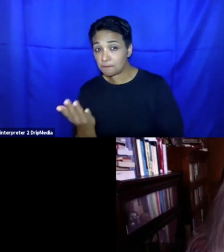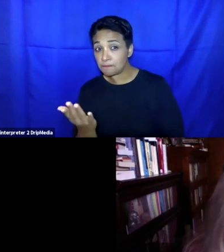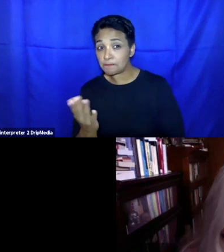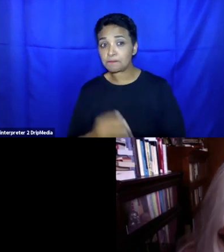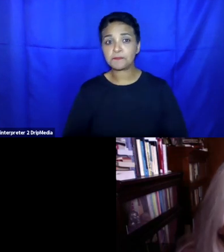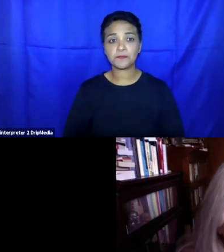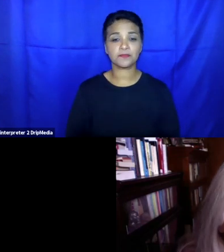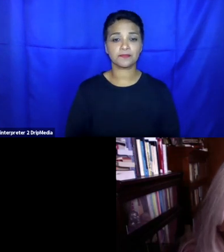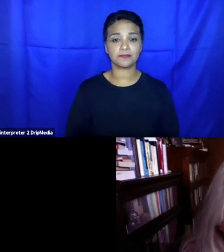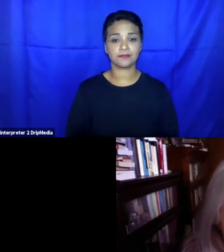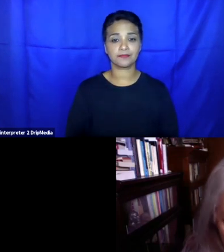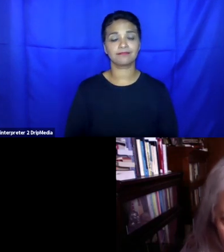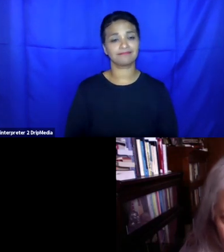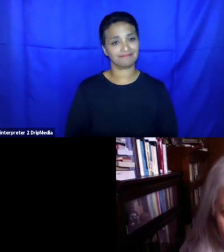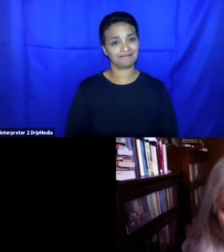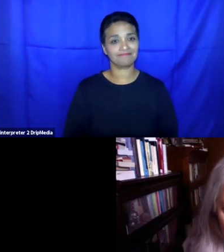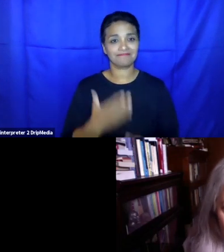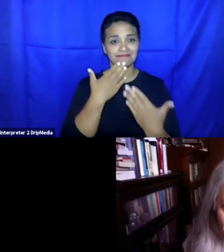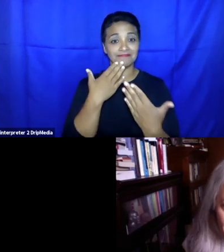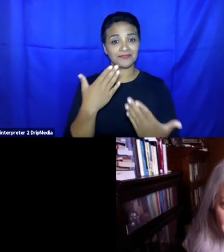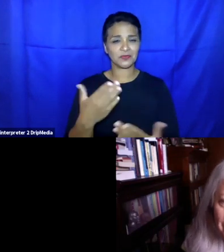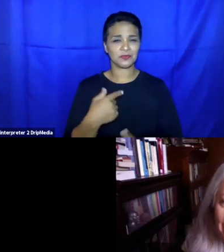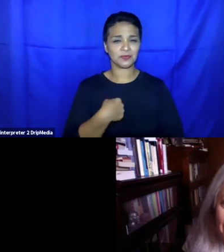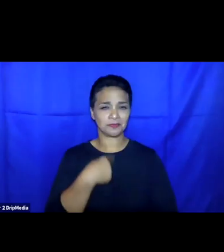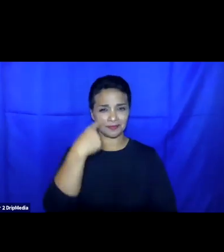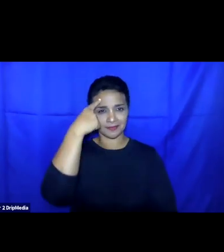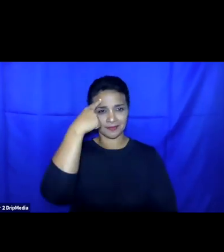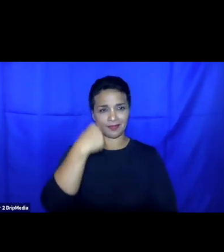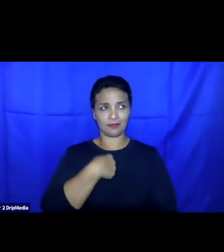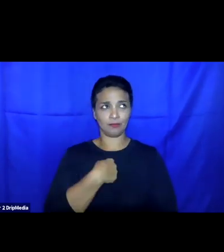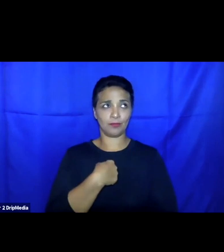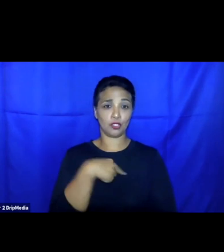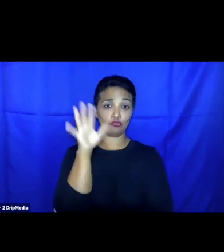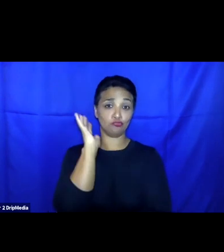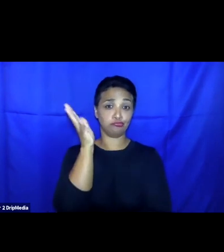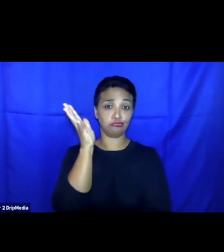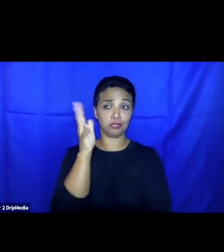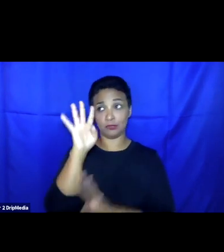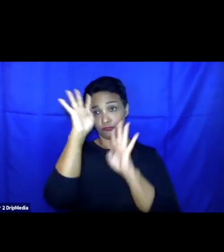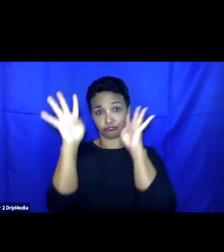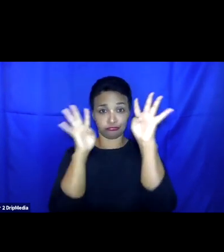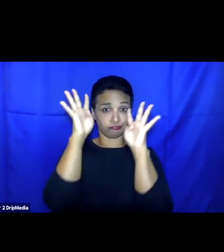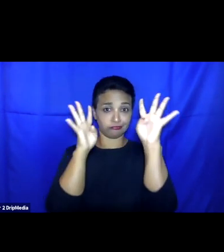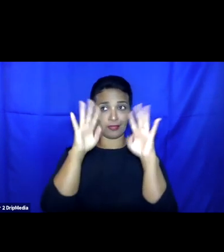Thank you. I think it would be presumptuous of me to speak about how activists in the European Union